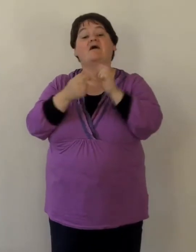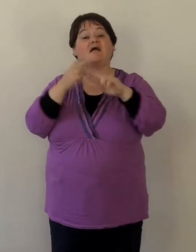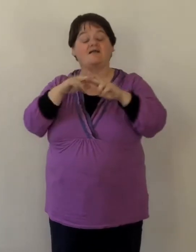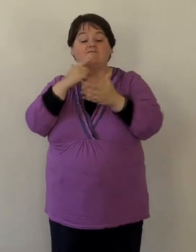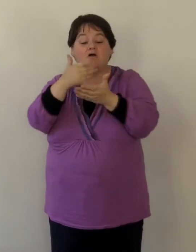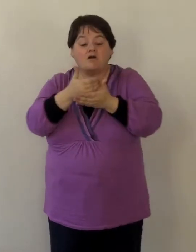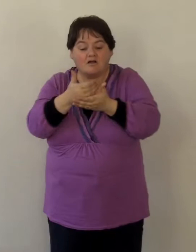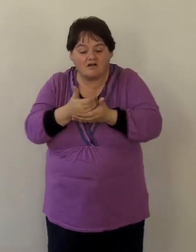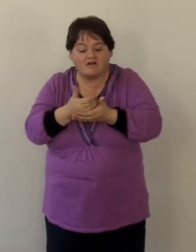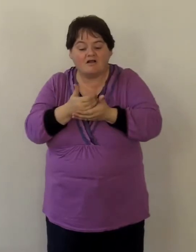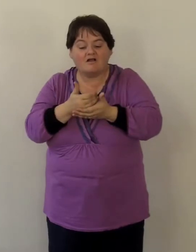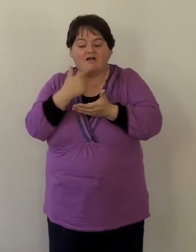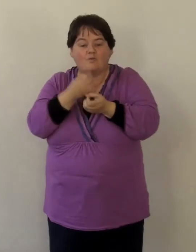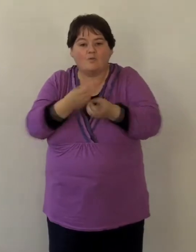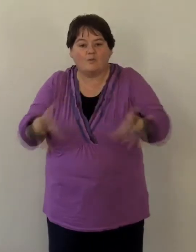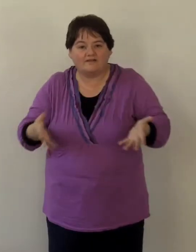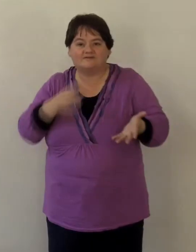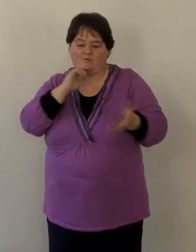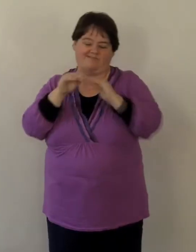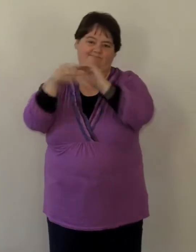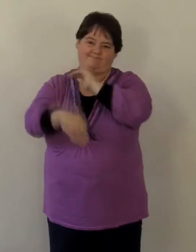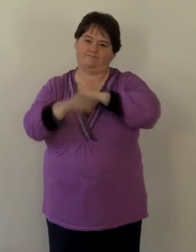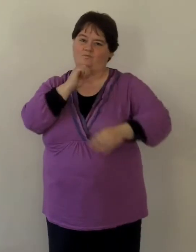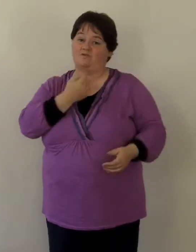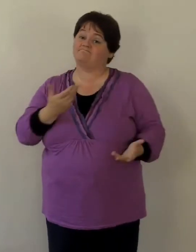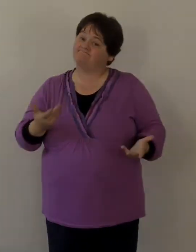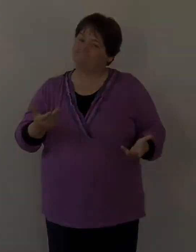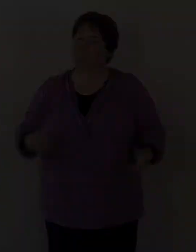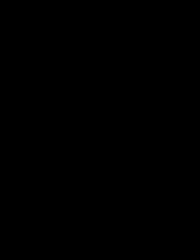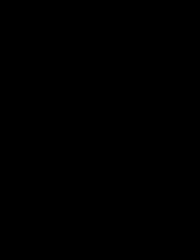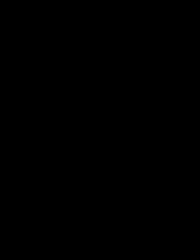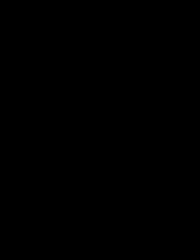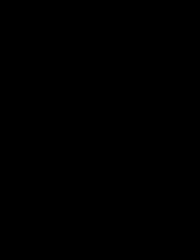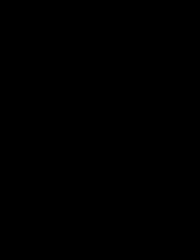take care of will end up being what your future is.